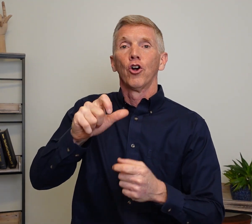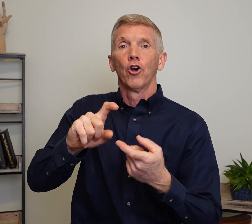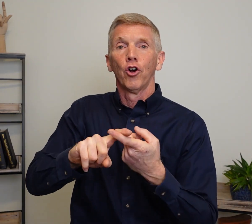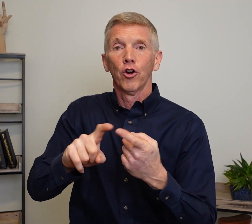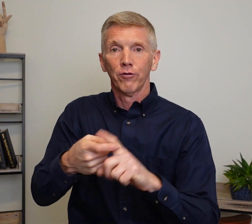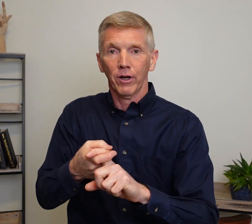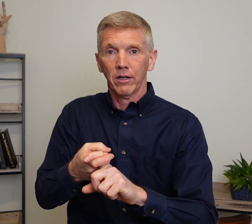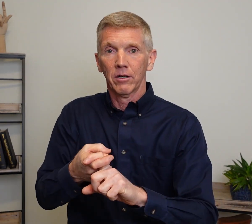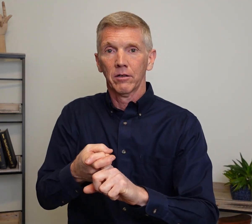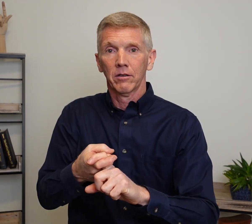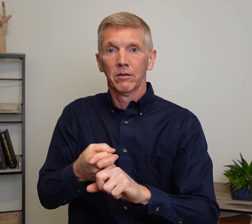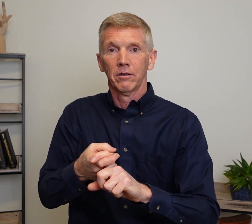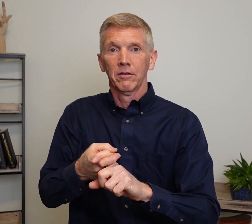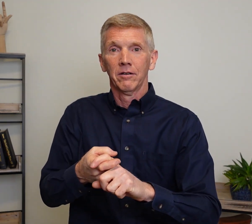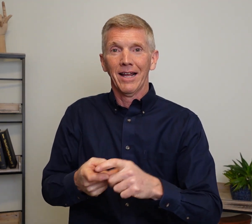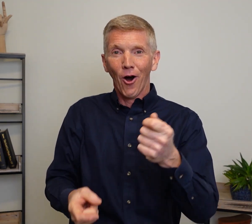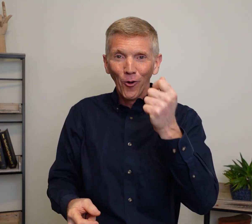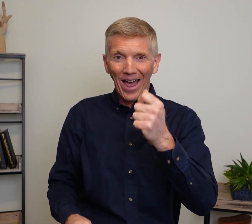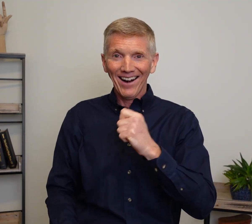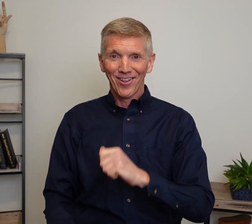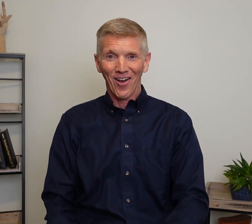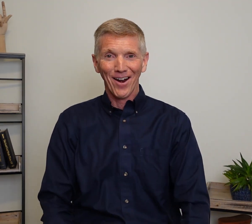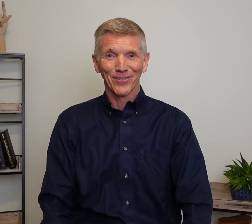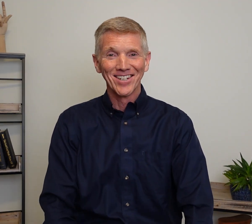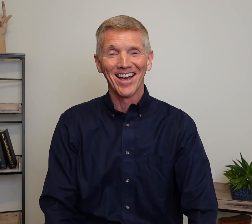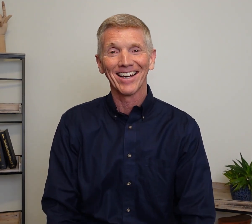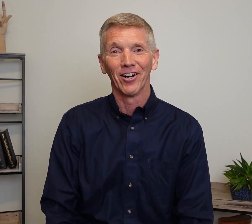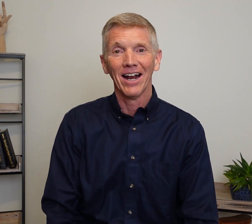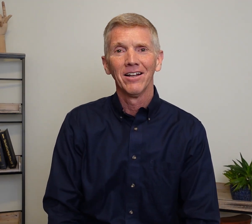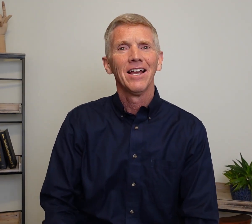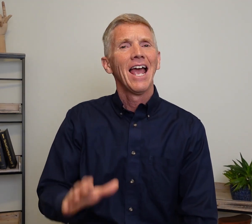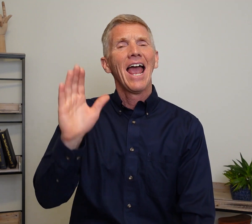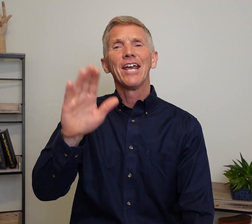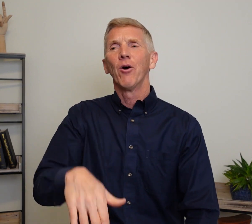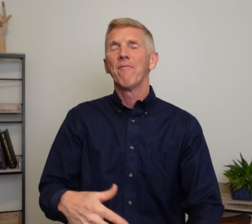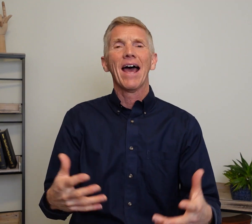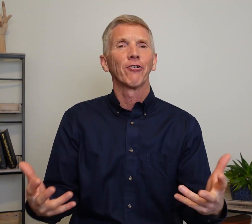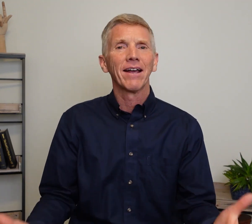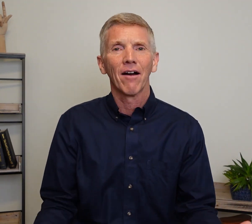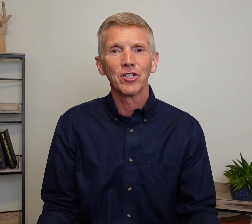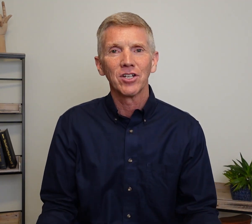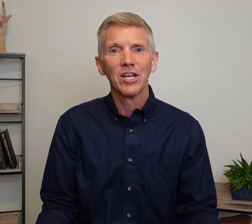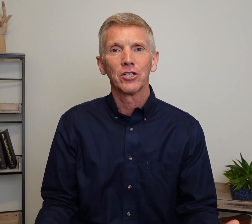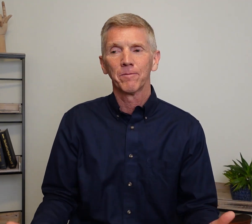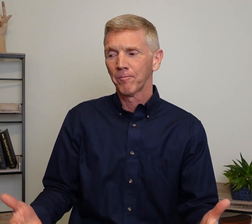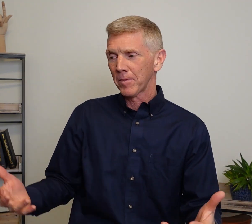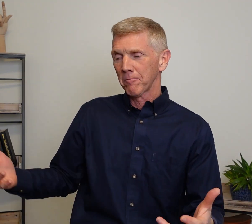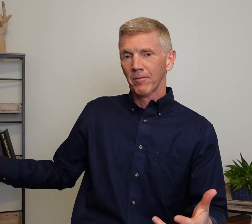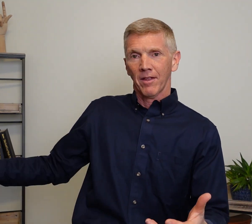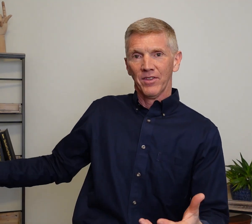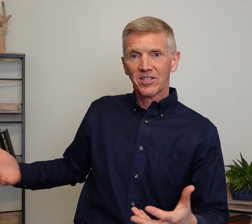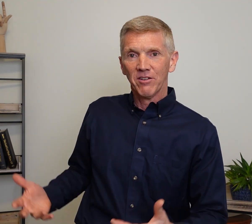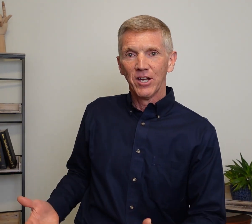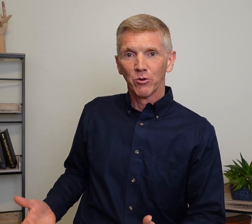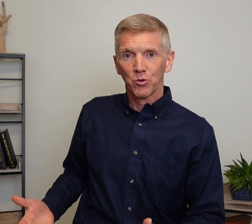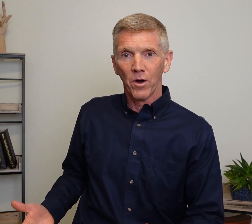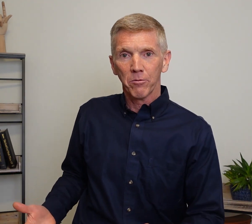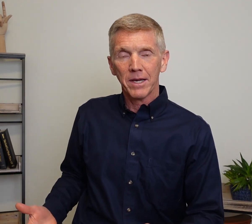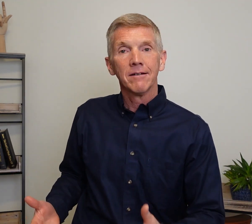Girlfriend. Now hold that thought for a second. Alright. Hey you know I've had a great conversation. This individual is with me.